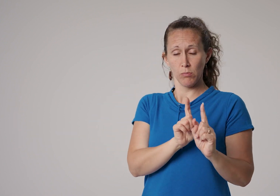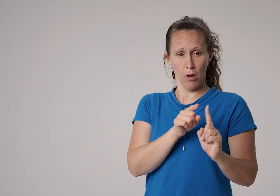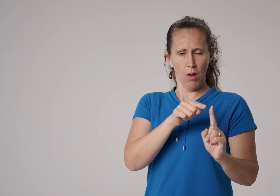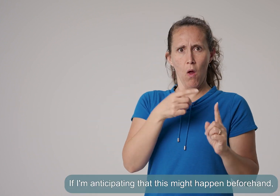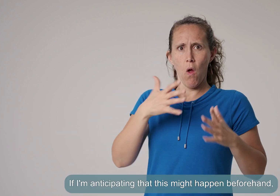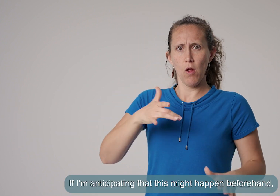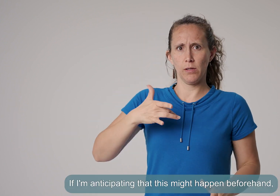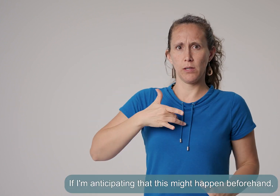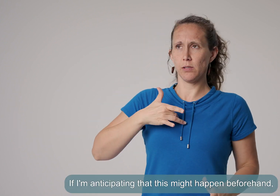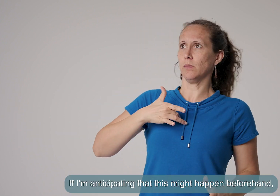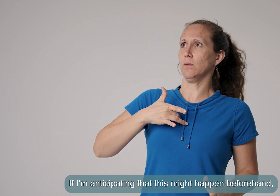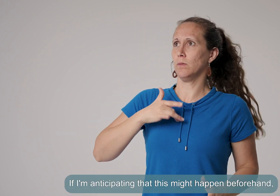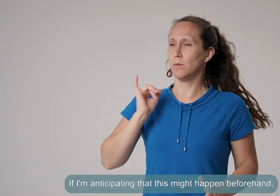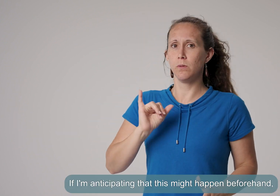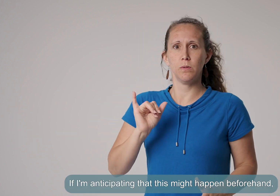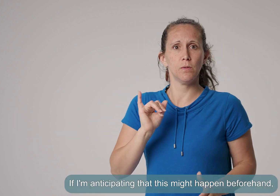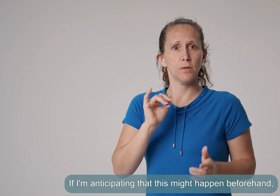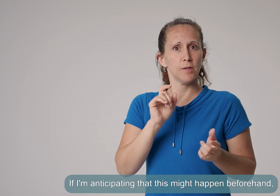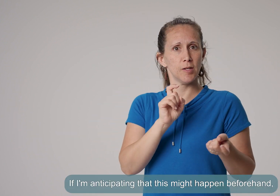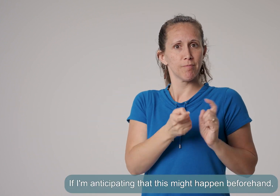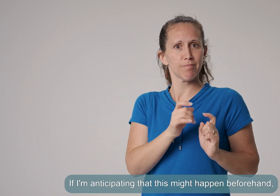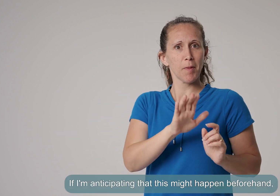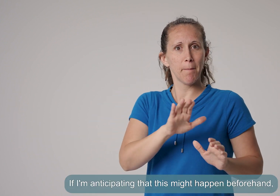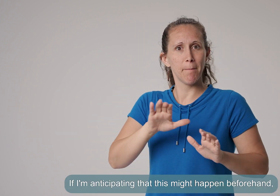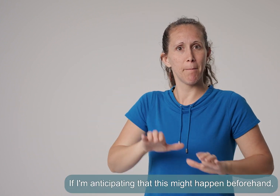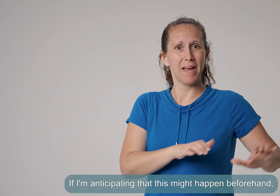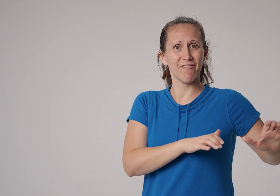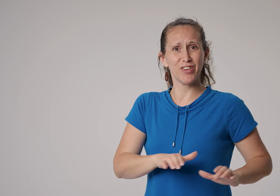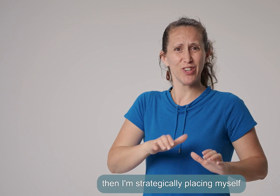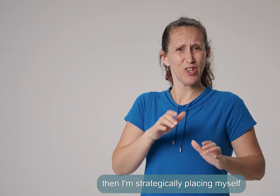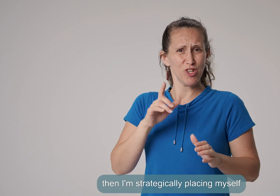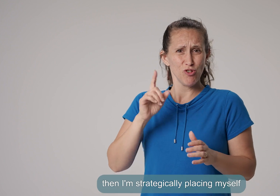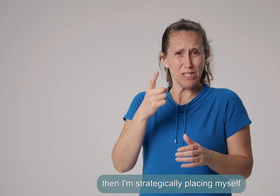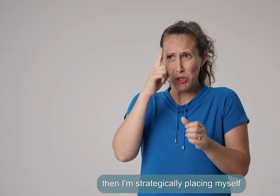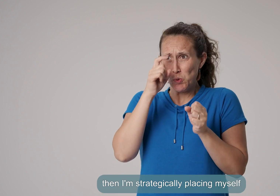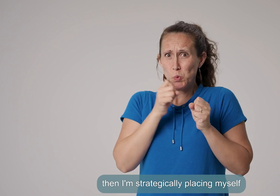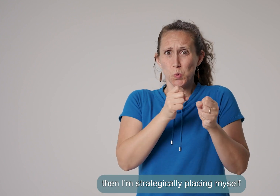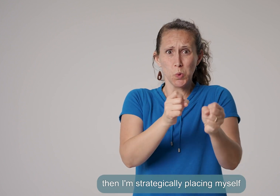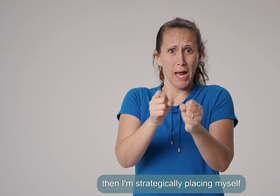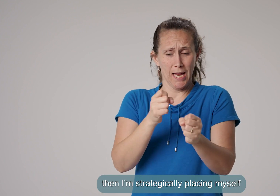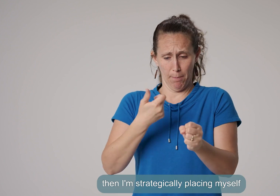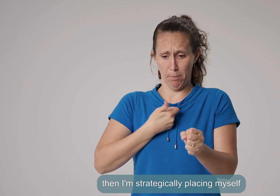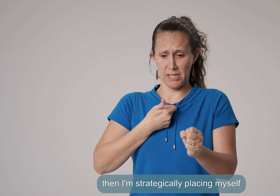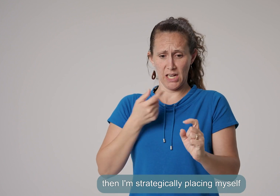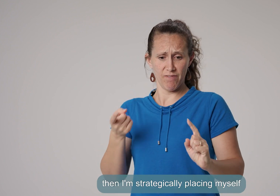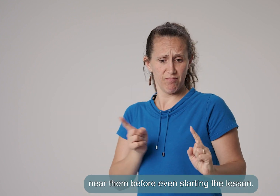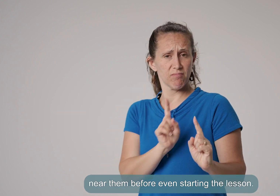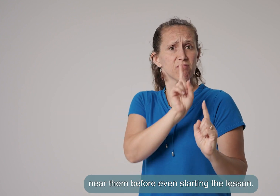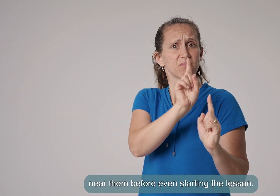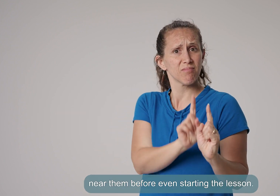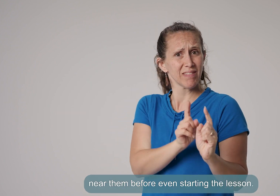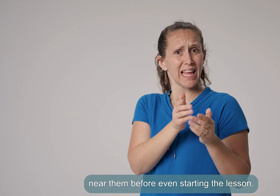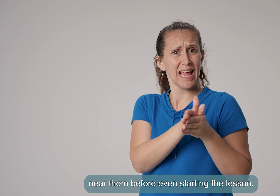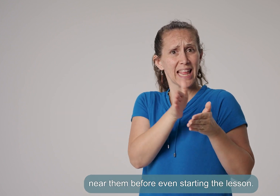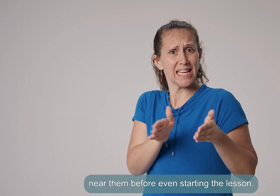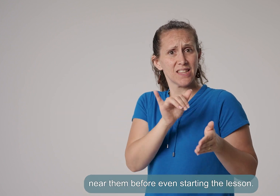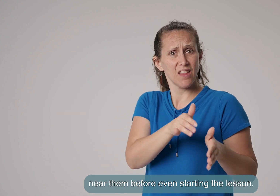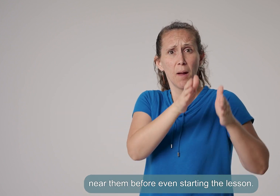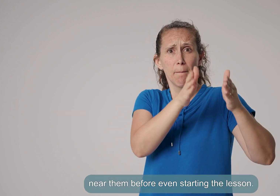If I'm anticipating that this might happen beforehand, then I'm strategically placing myself near them before even starting